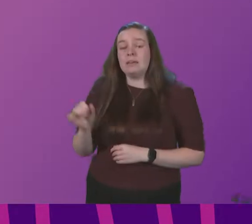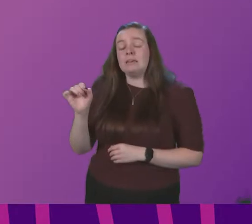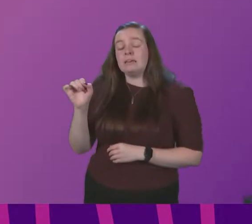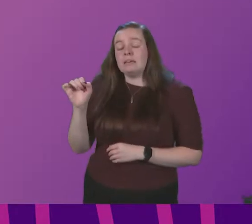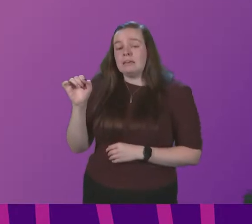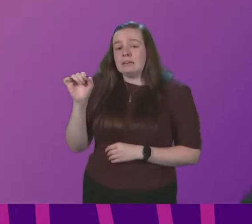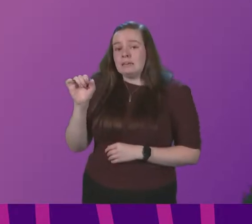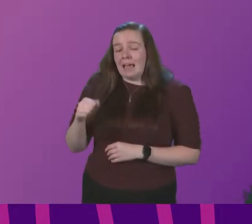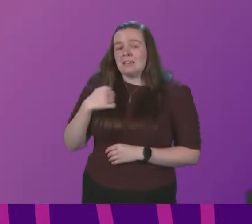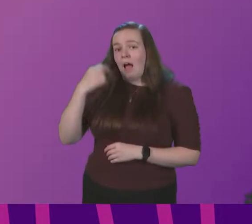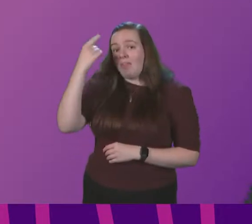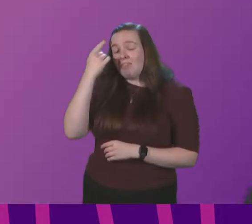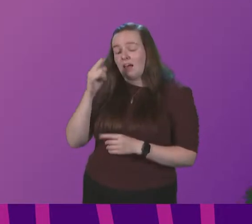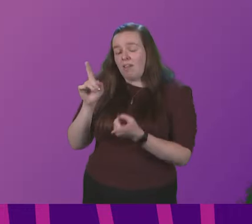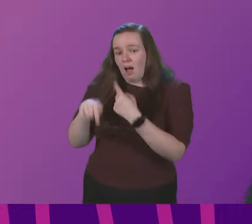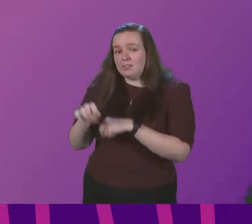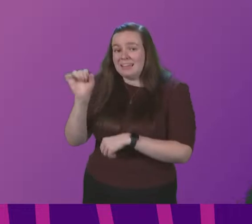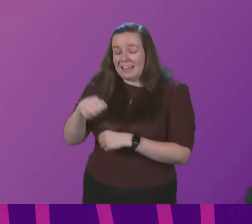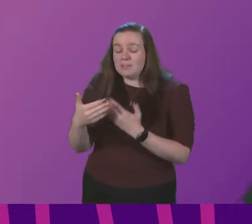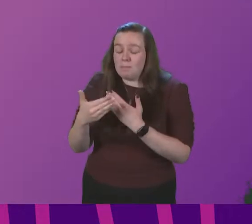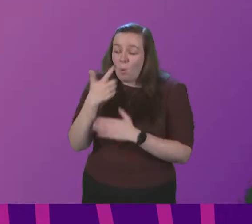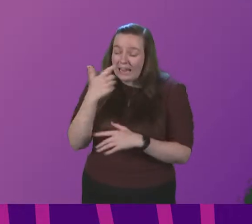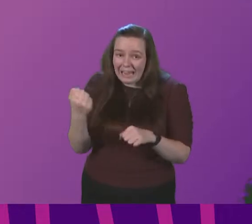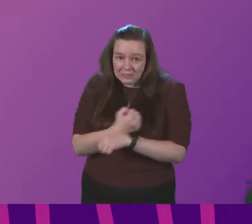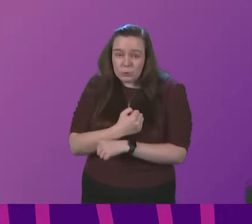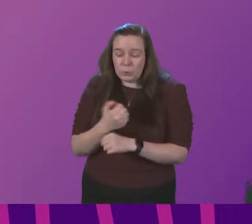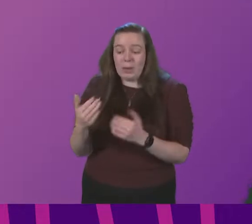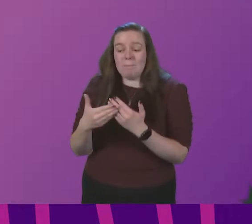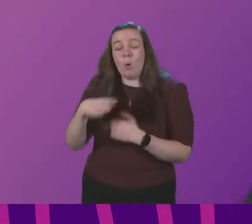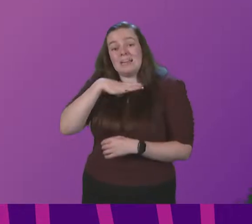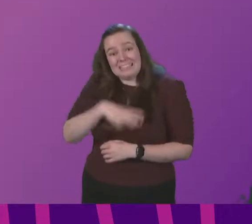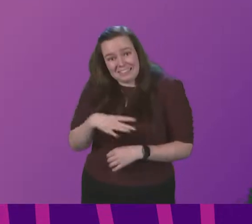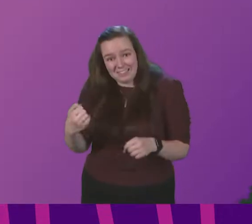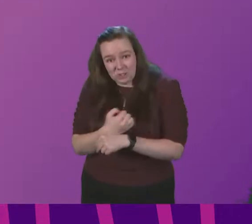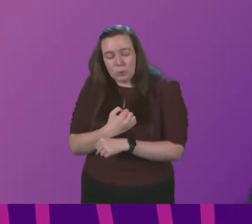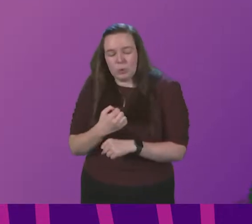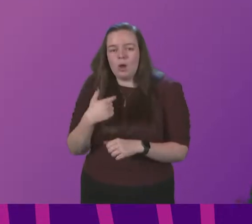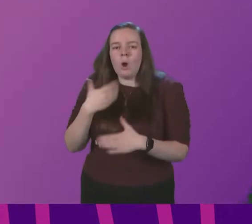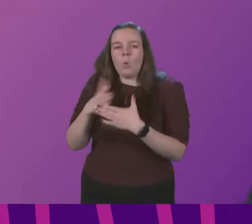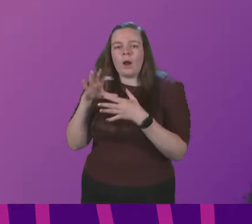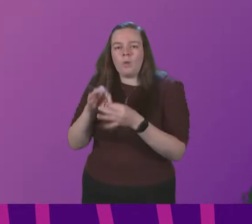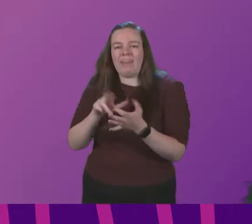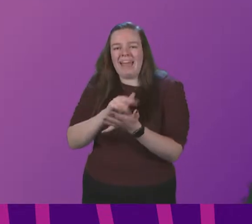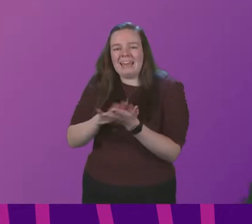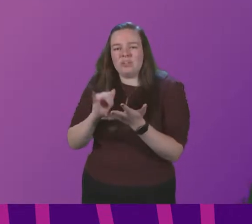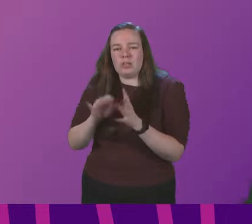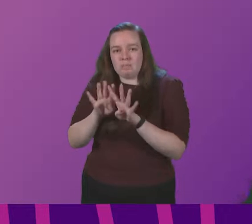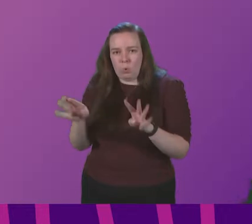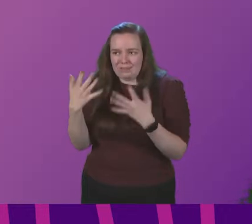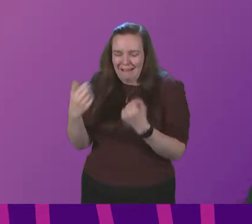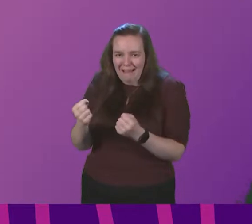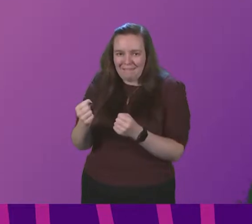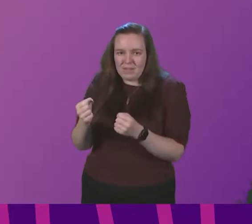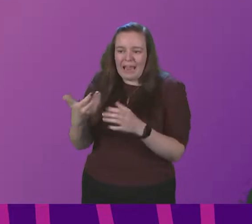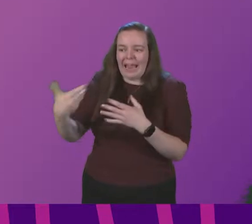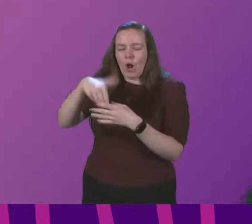think the answer to that is yes more can be done and more needs to be done we working with NHS boards who have dedicated inclusion